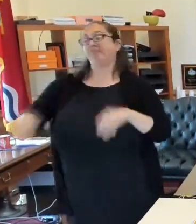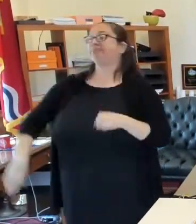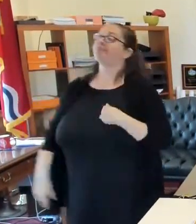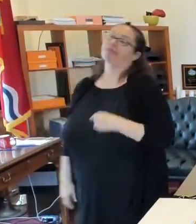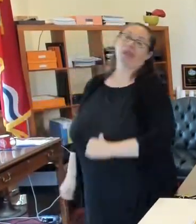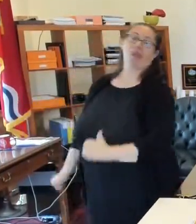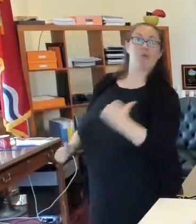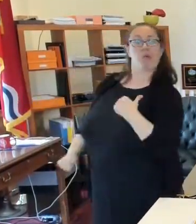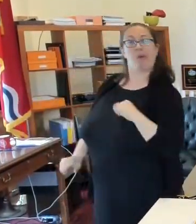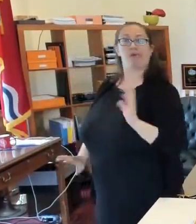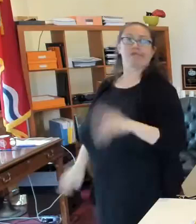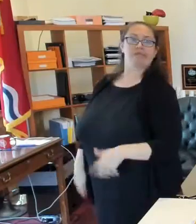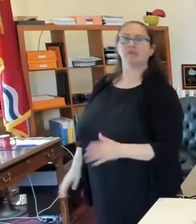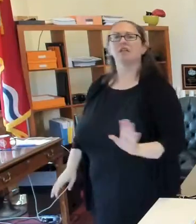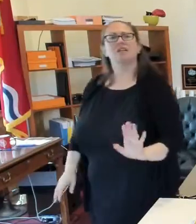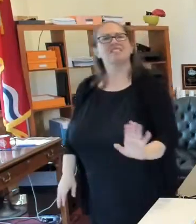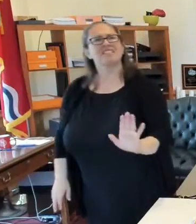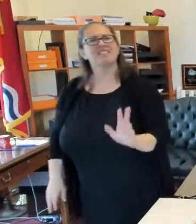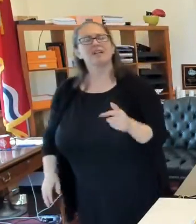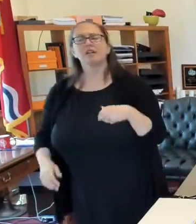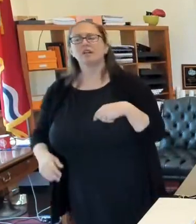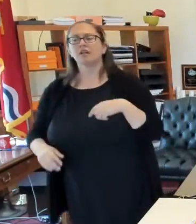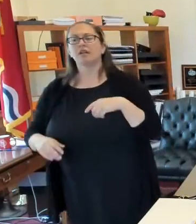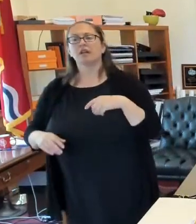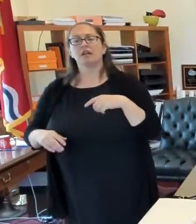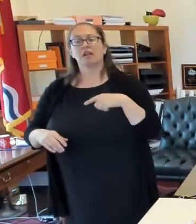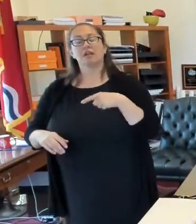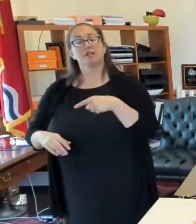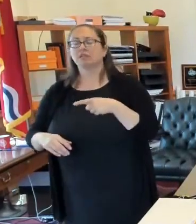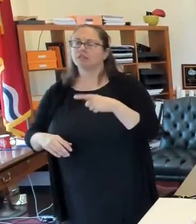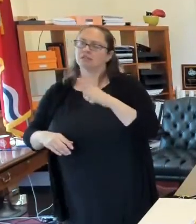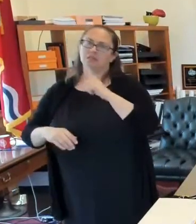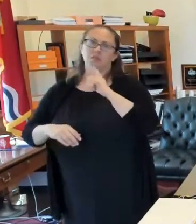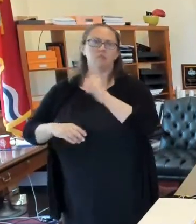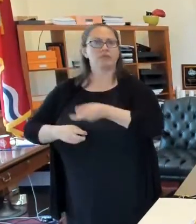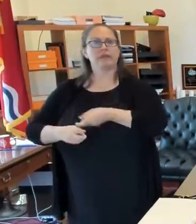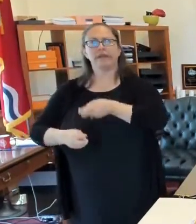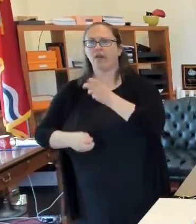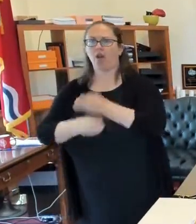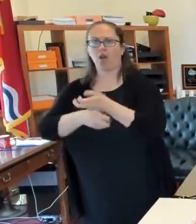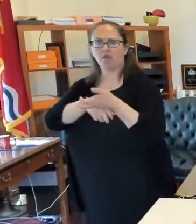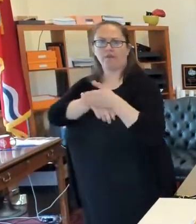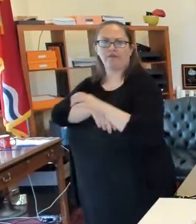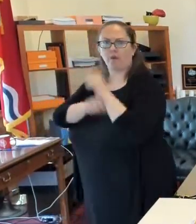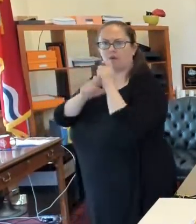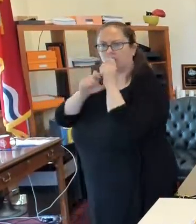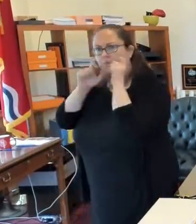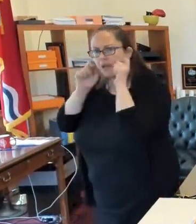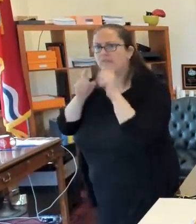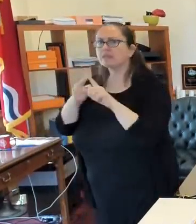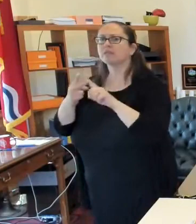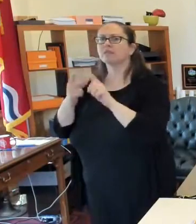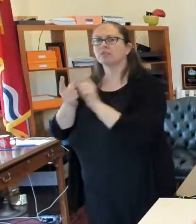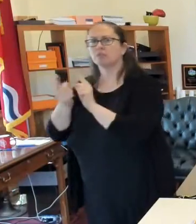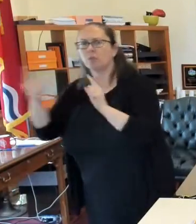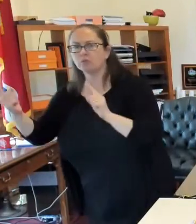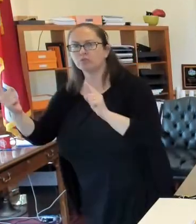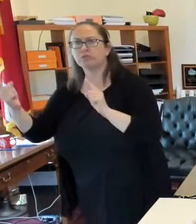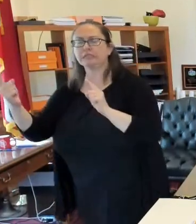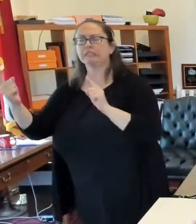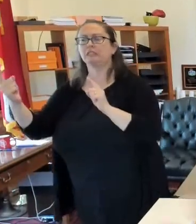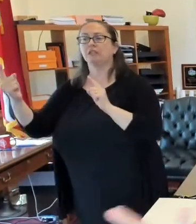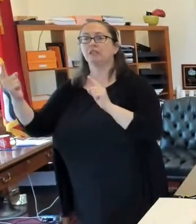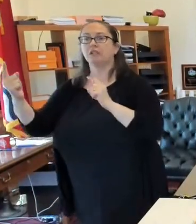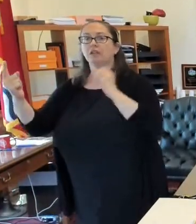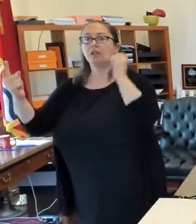not the case. The case is that it's hard and it's especially hard to enforce masks and social distancing. If you